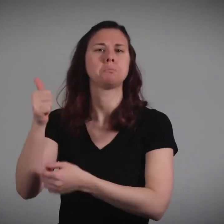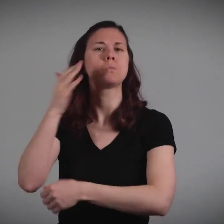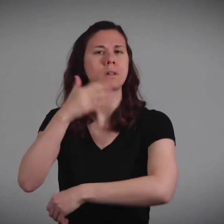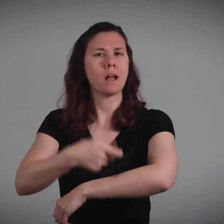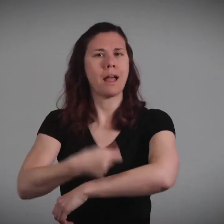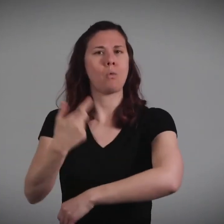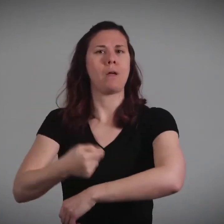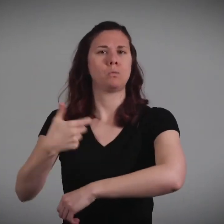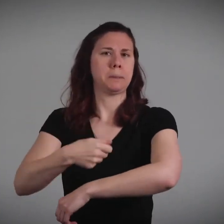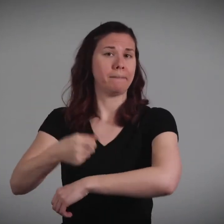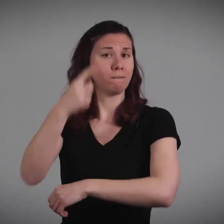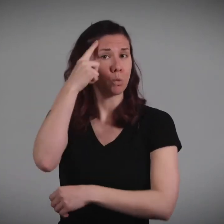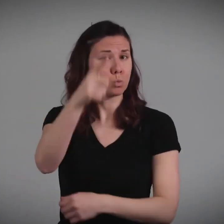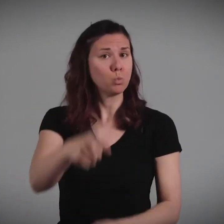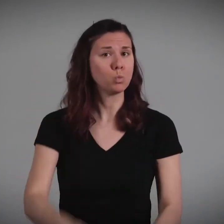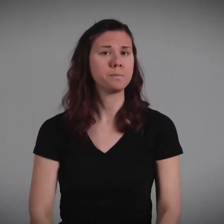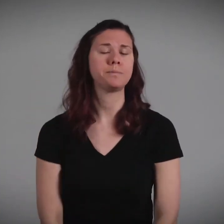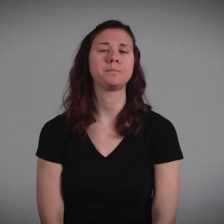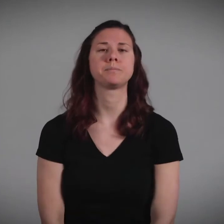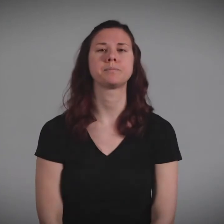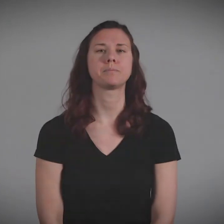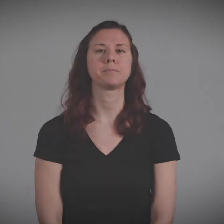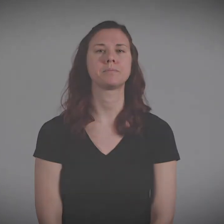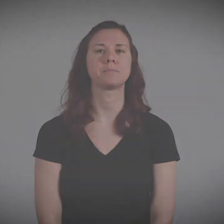go to the doctor again five to ten days later to have them removed.